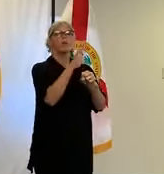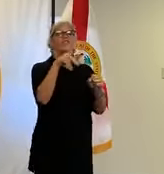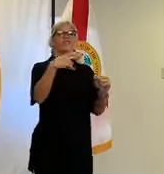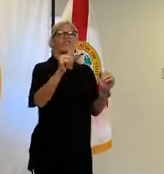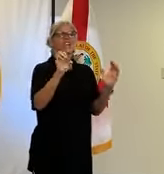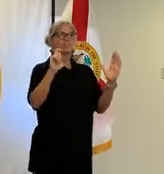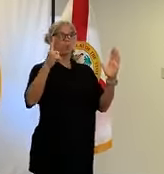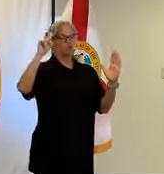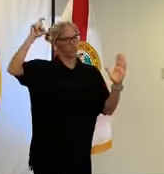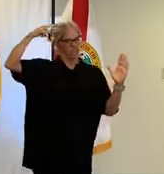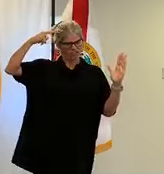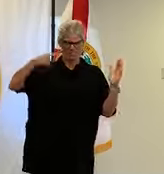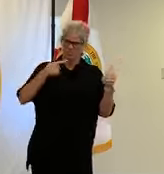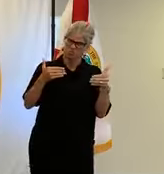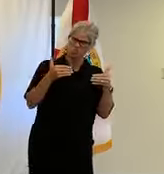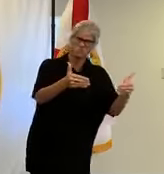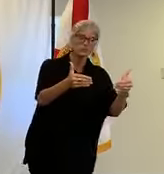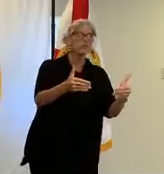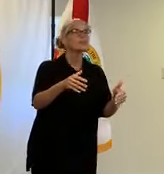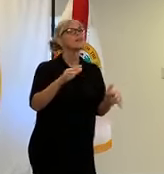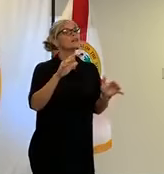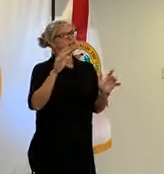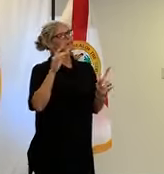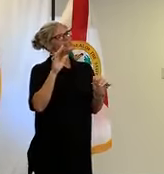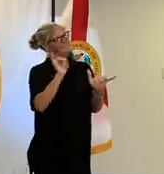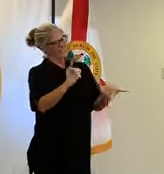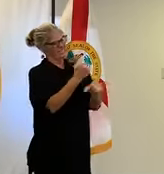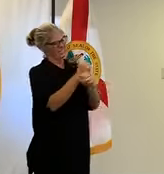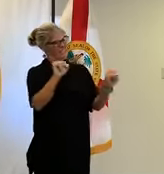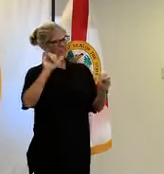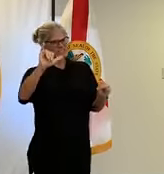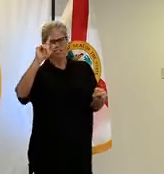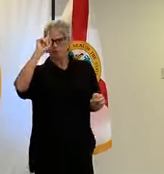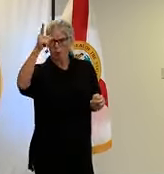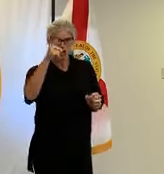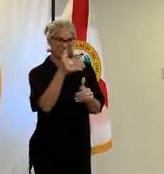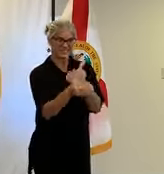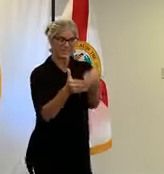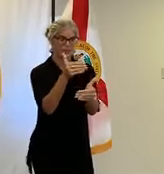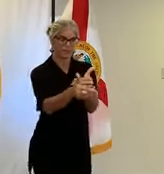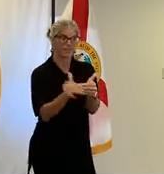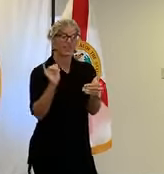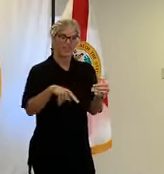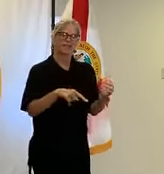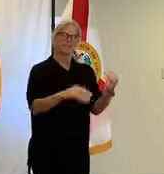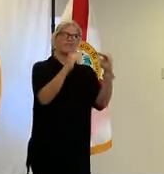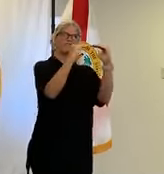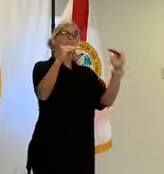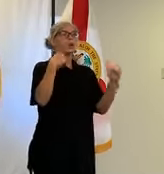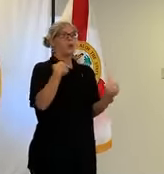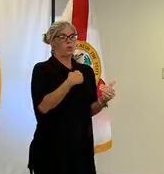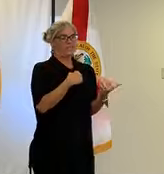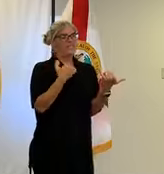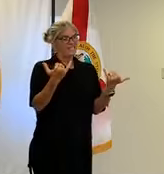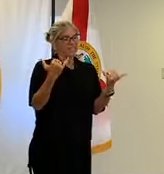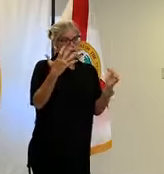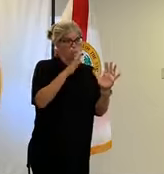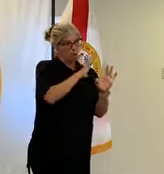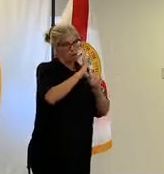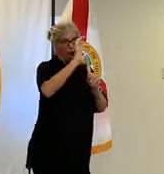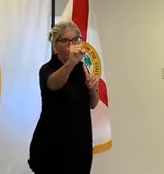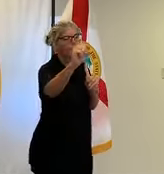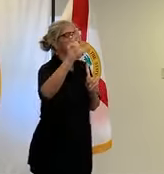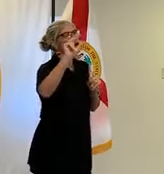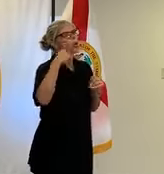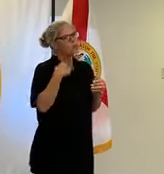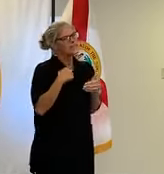smart step-by-step plan as john had mentioned i equate this to operating at half speed we must continue to